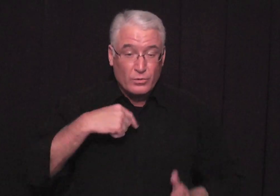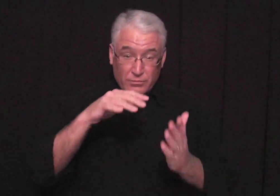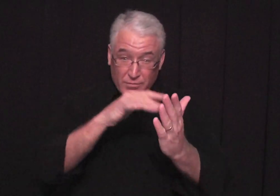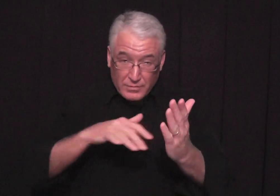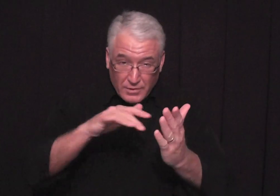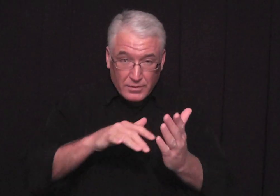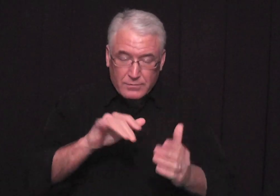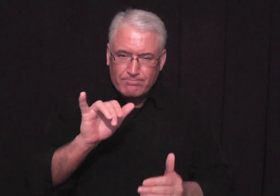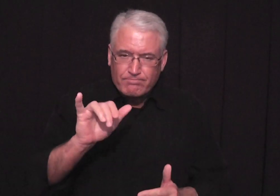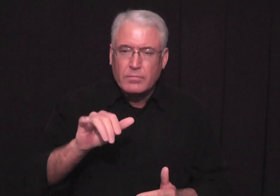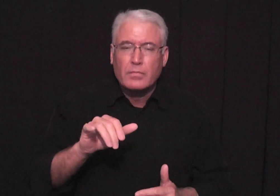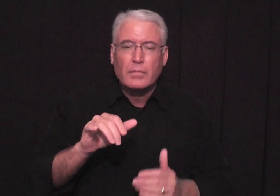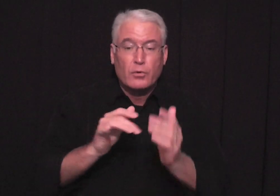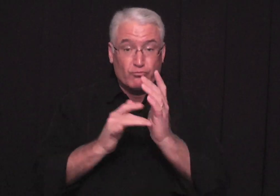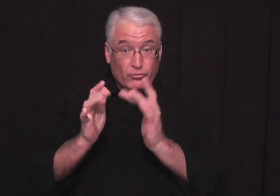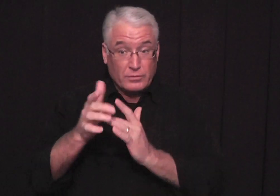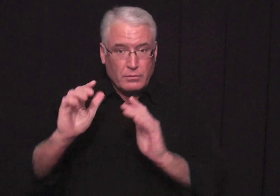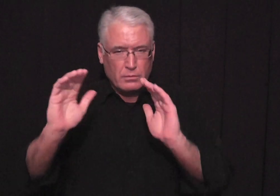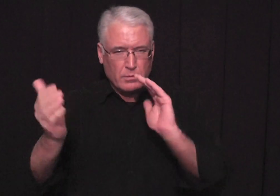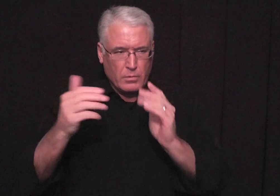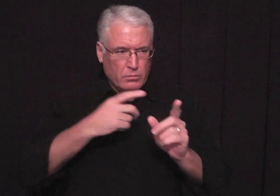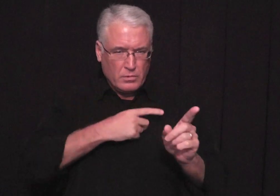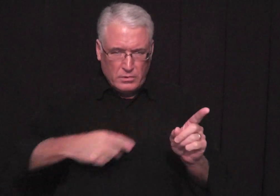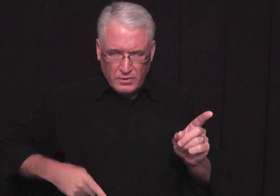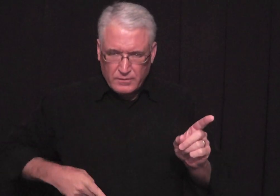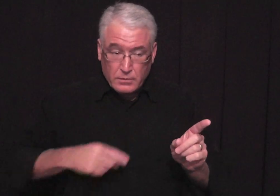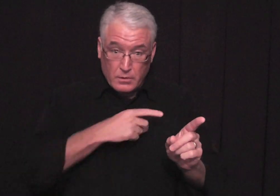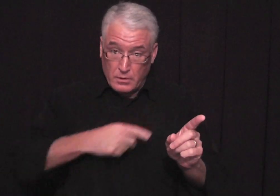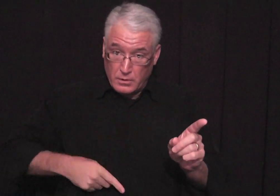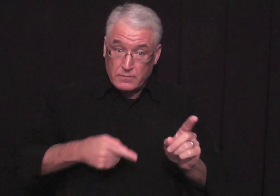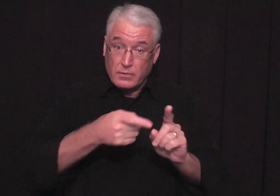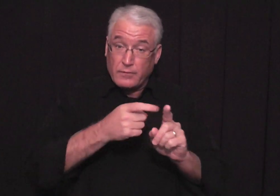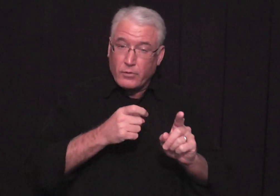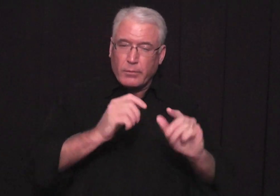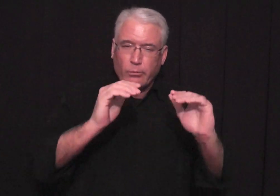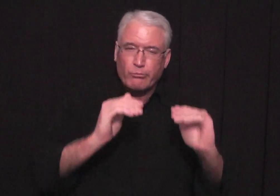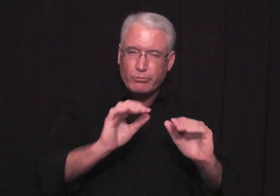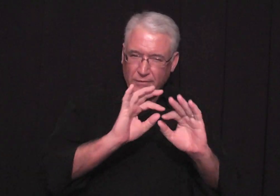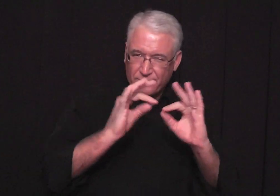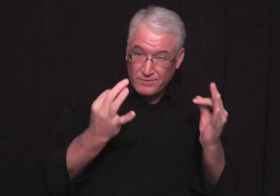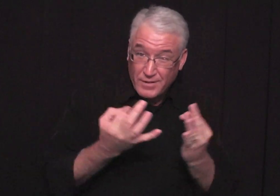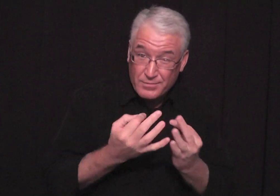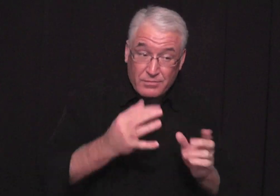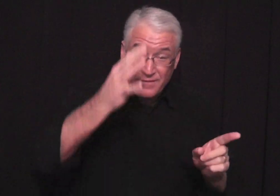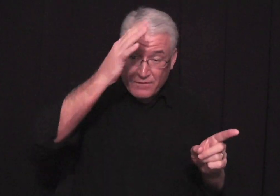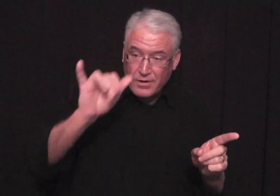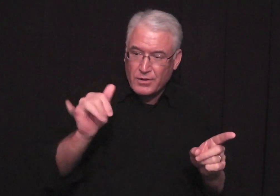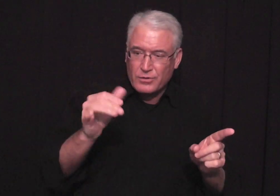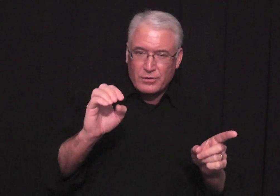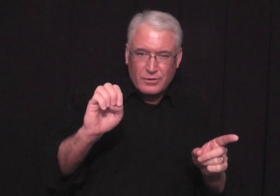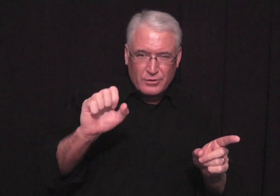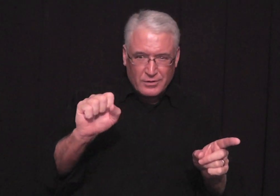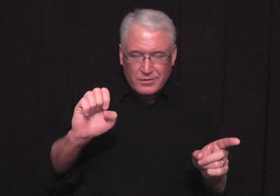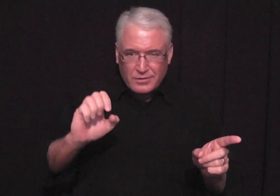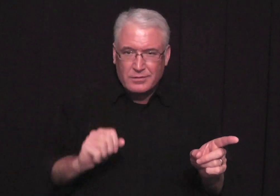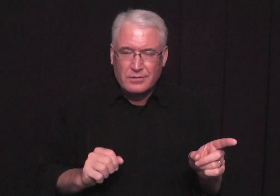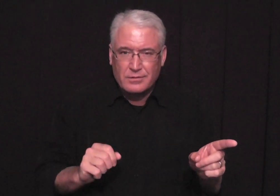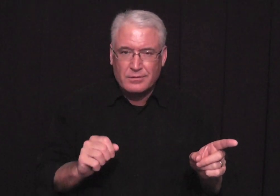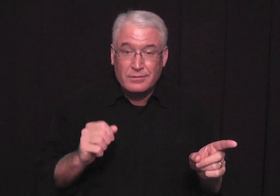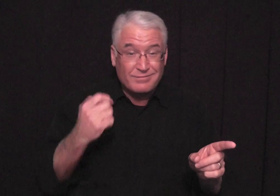we just were comparing jesus uh to david being coming from a humble and lowly family